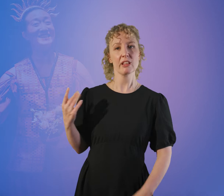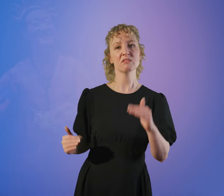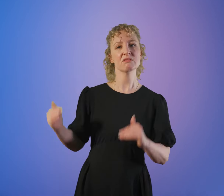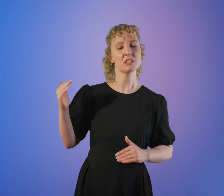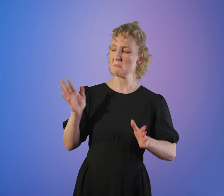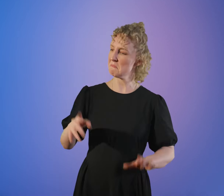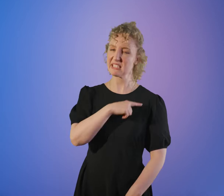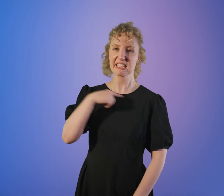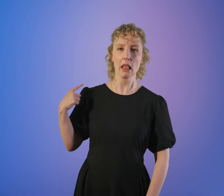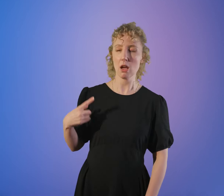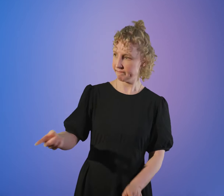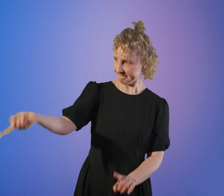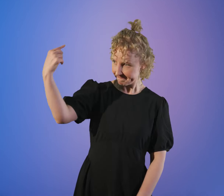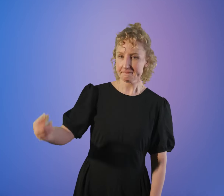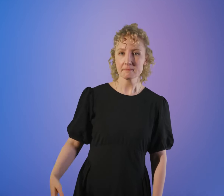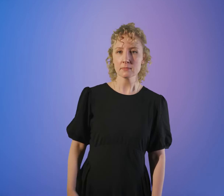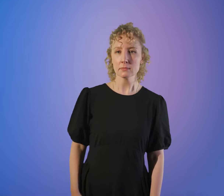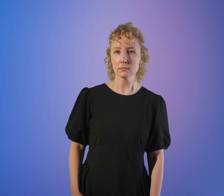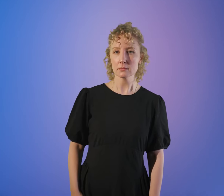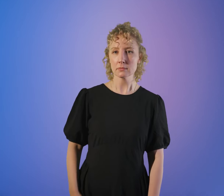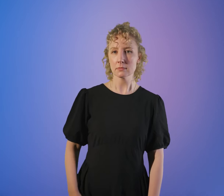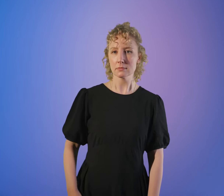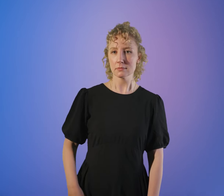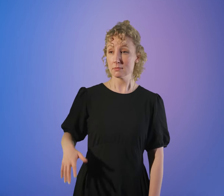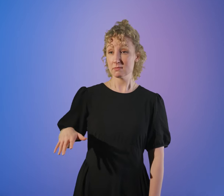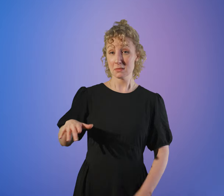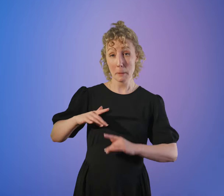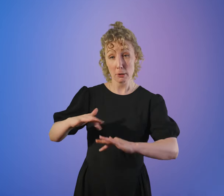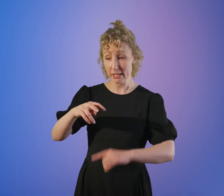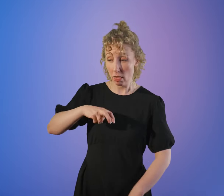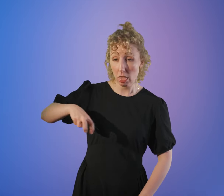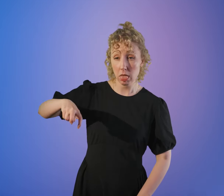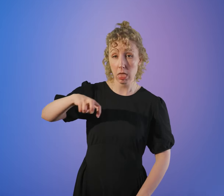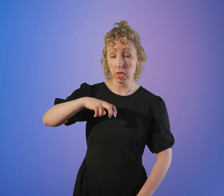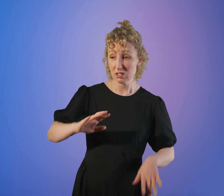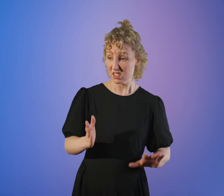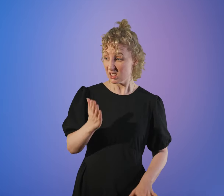At the last moment, Marina is captured by pirates and sold to a brothel in Mytilene.